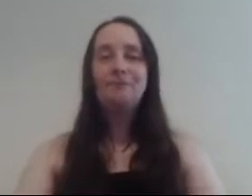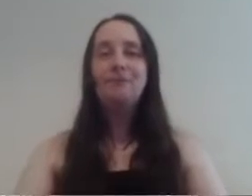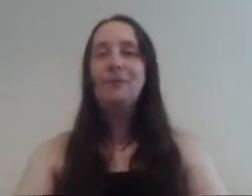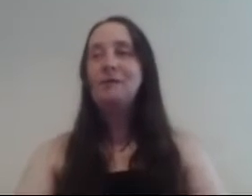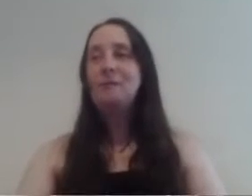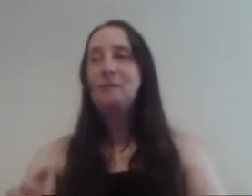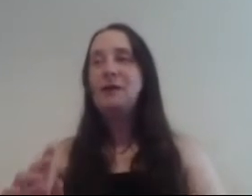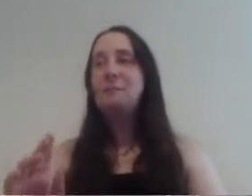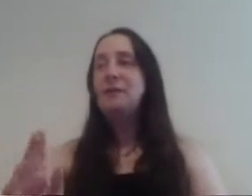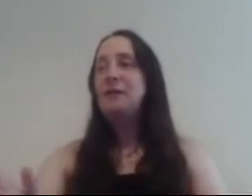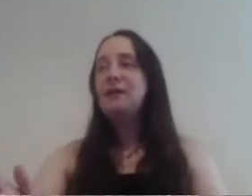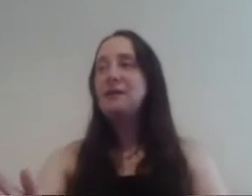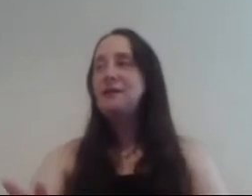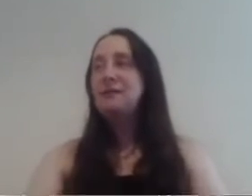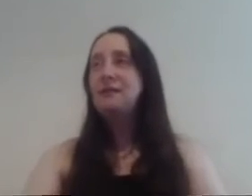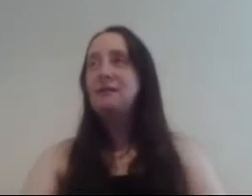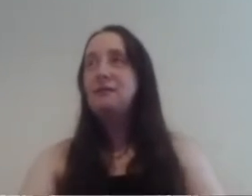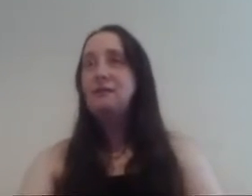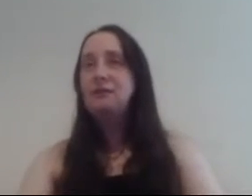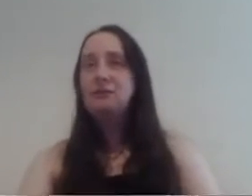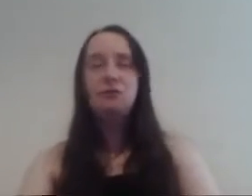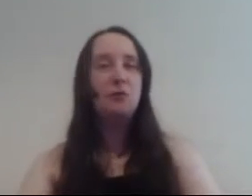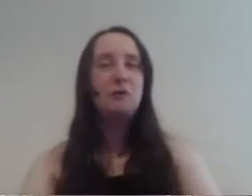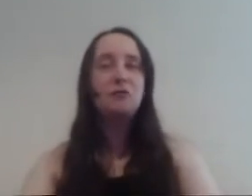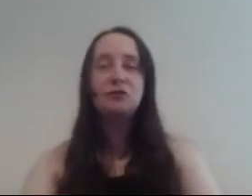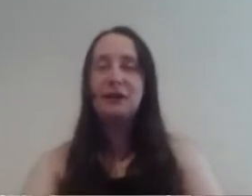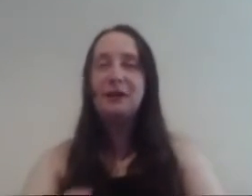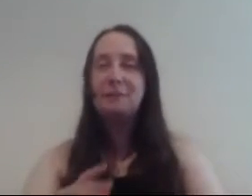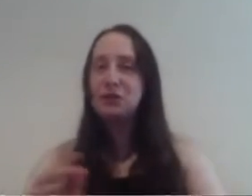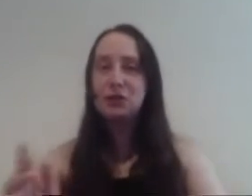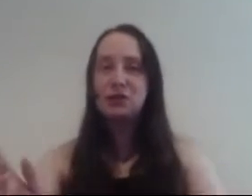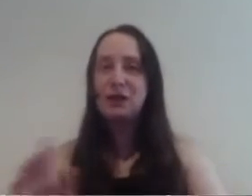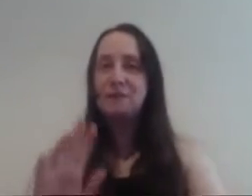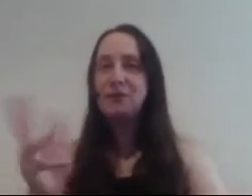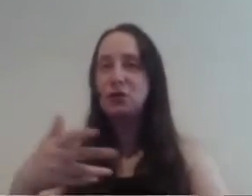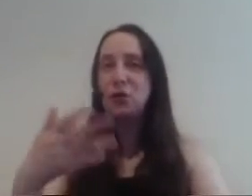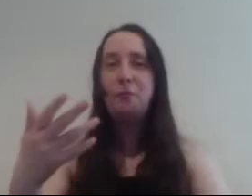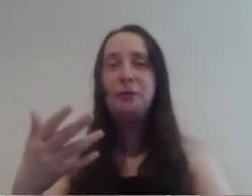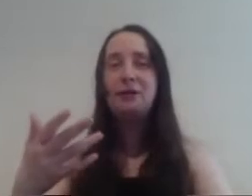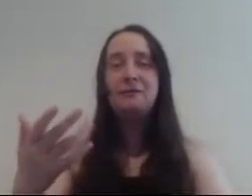so would that been there so that was just like an empty empty shop then